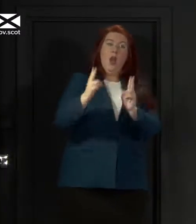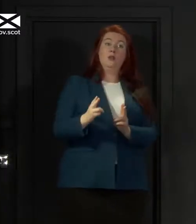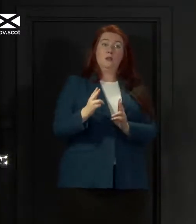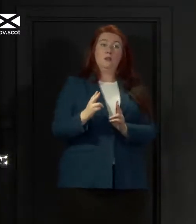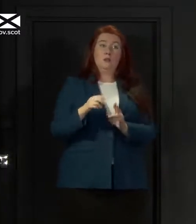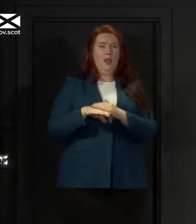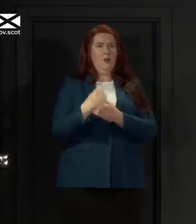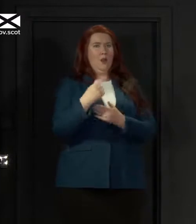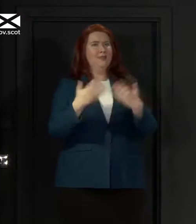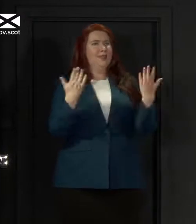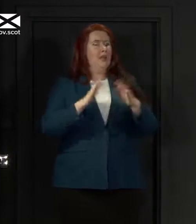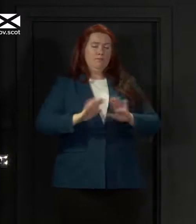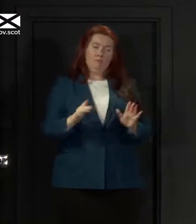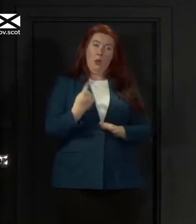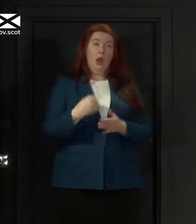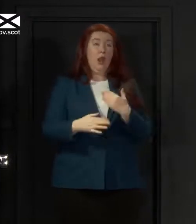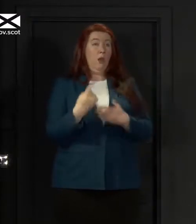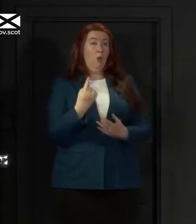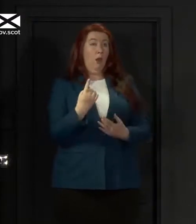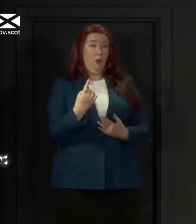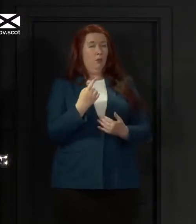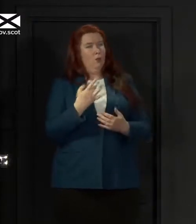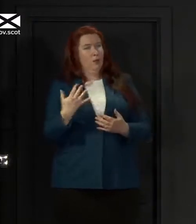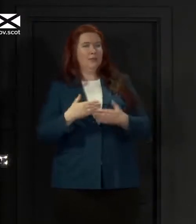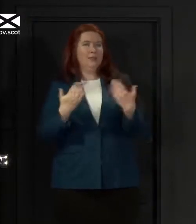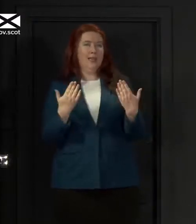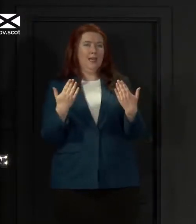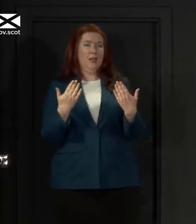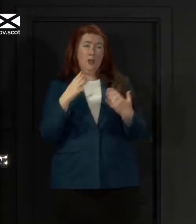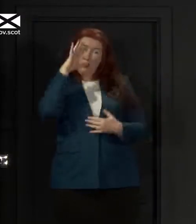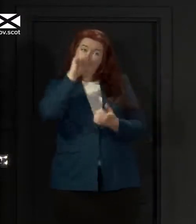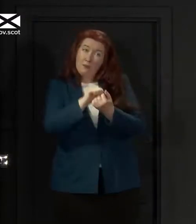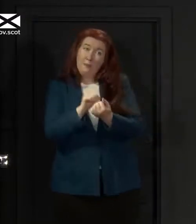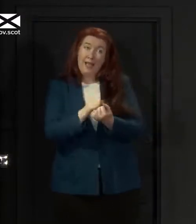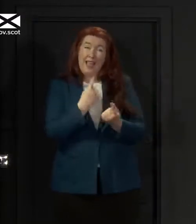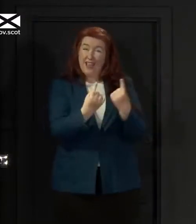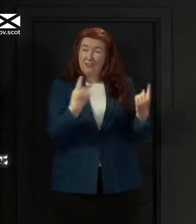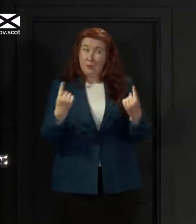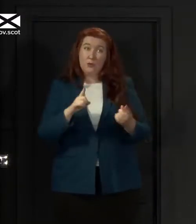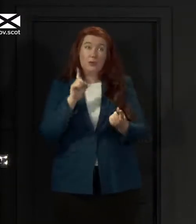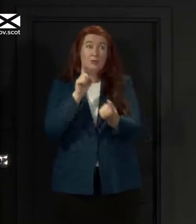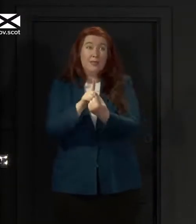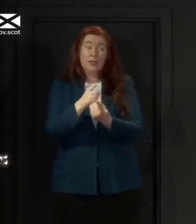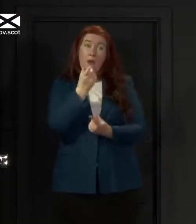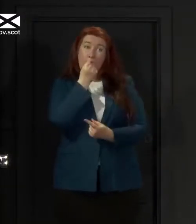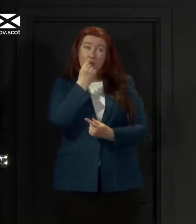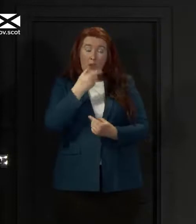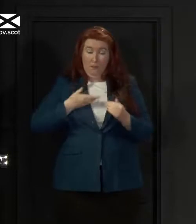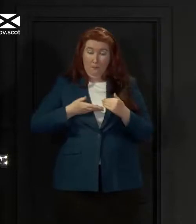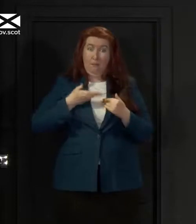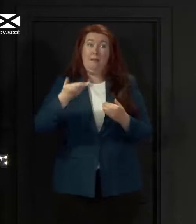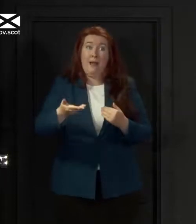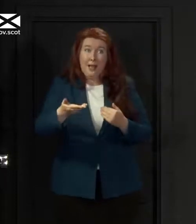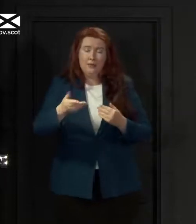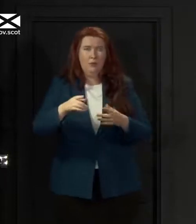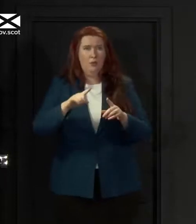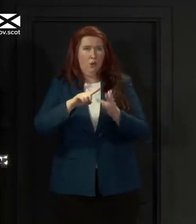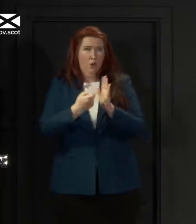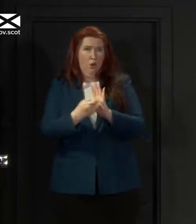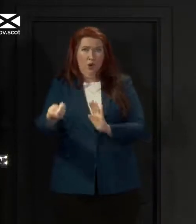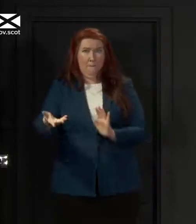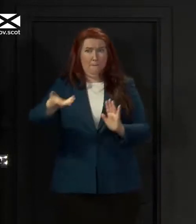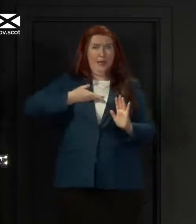Remember also that every person you meet could pass the virus to you, and you could pass the virus to them,